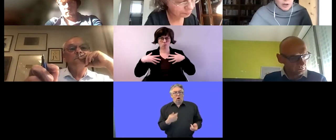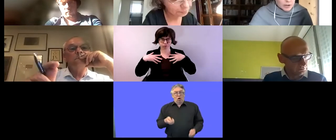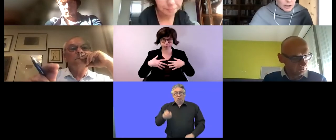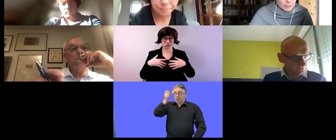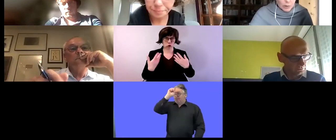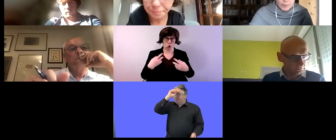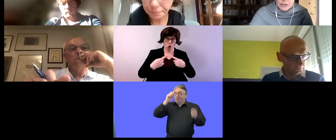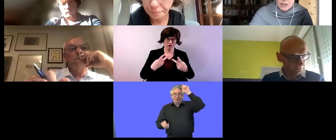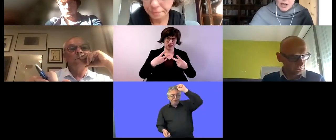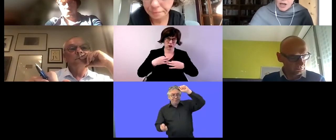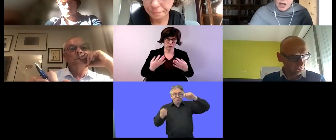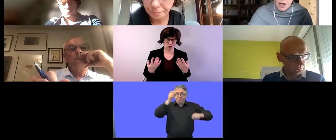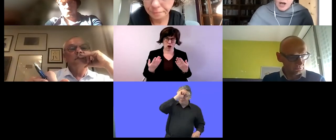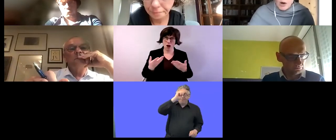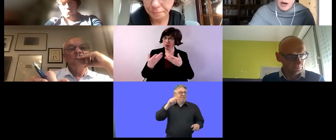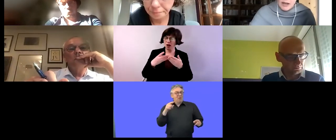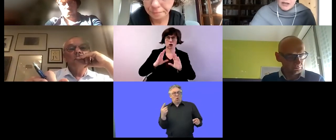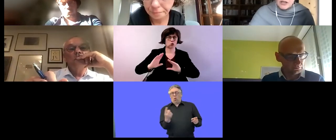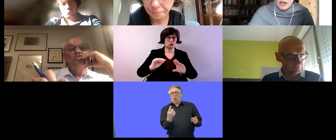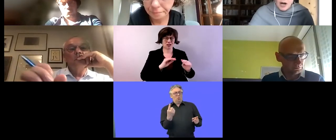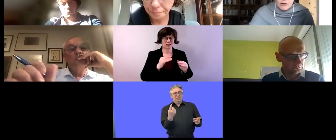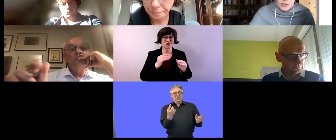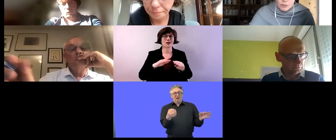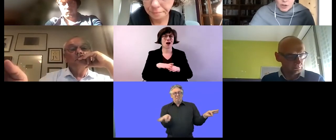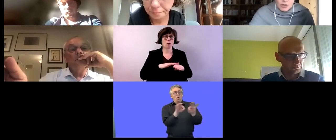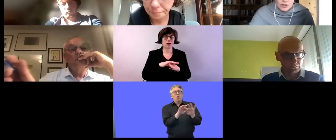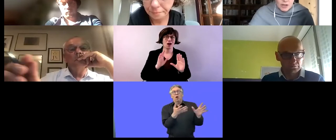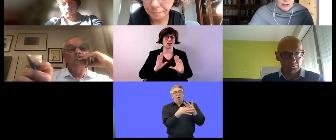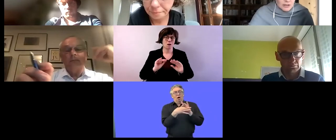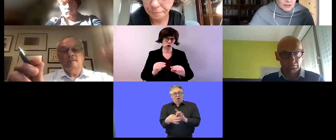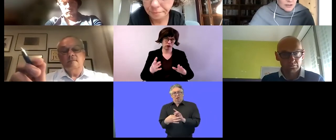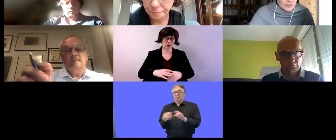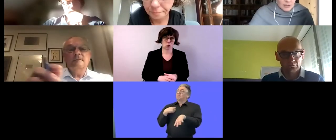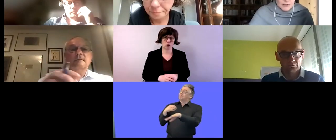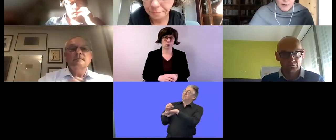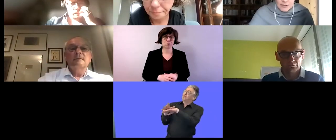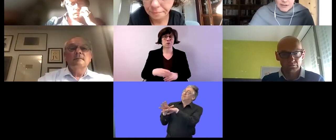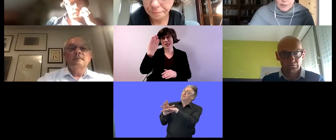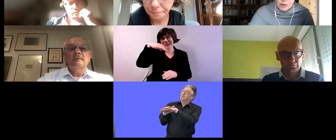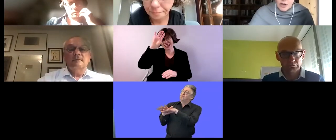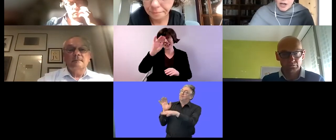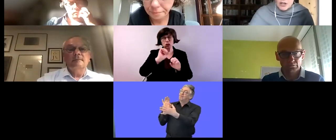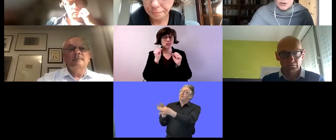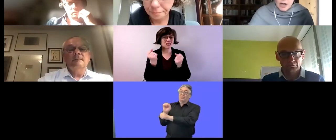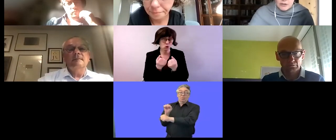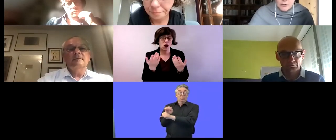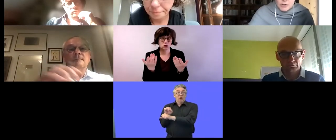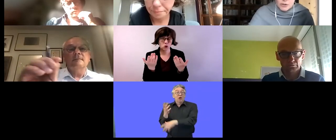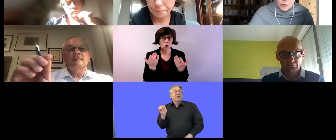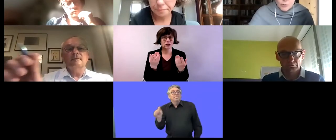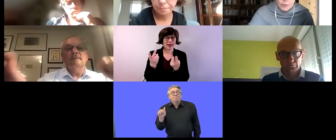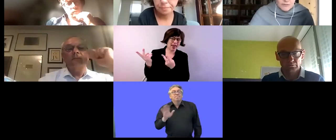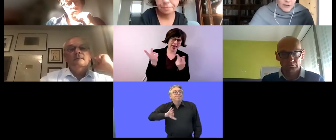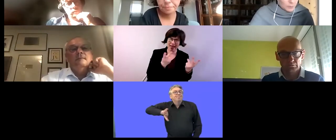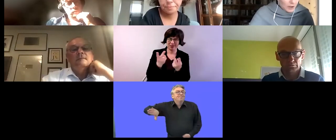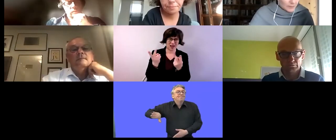work on employment the irish situation it it's uh it's very similar uh to that across